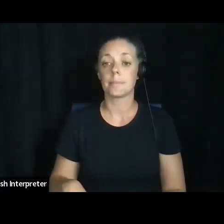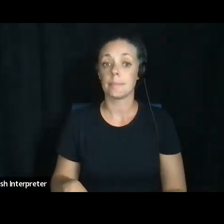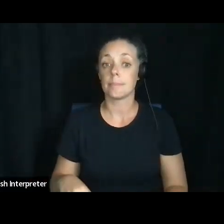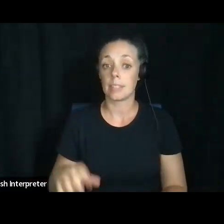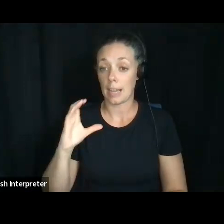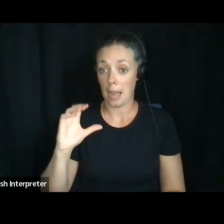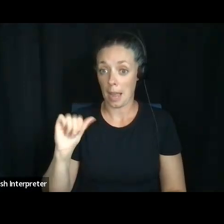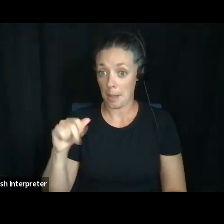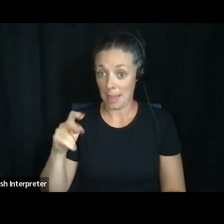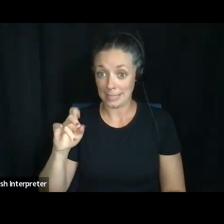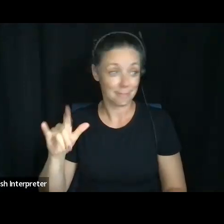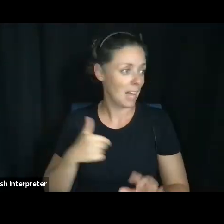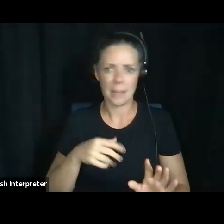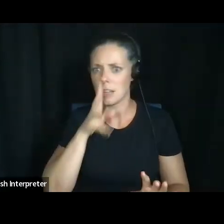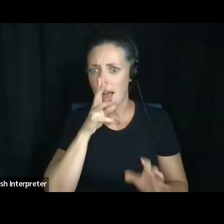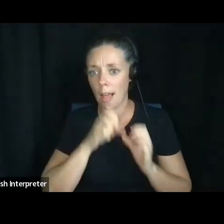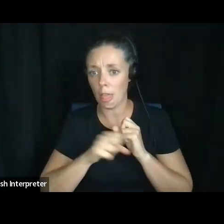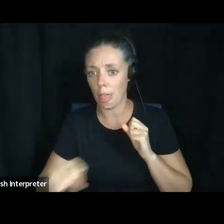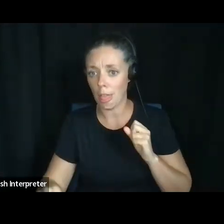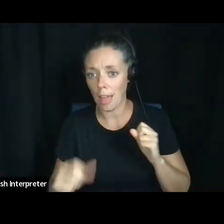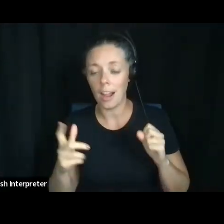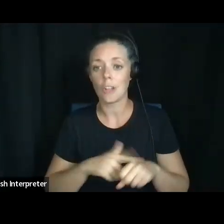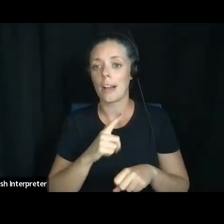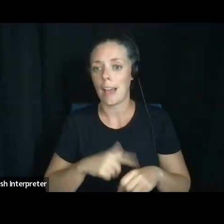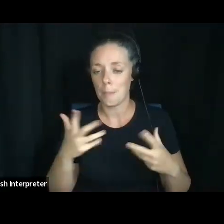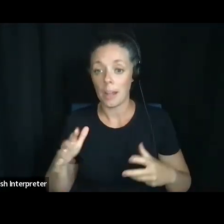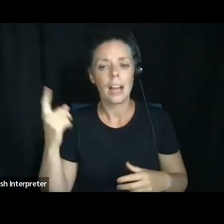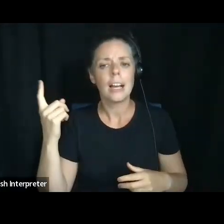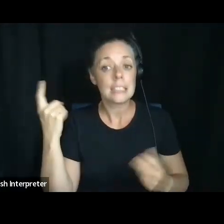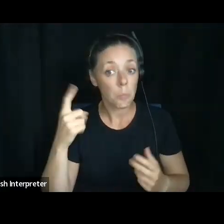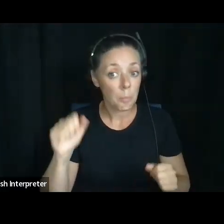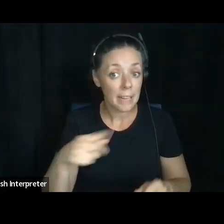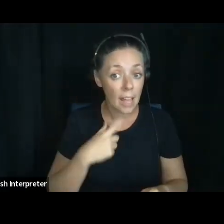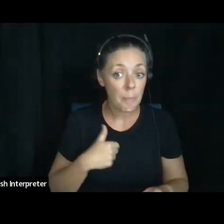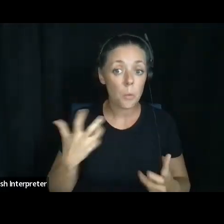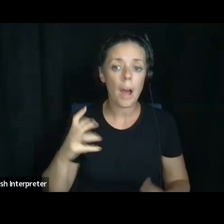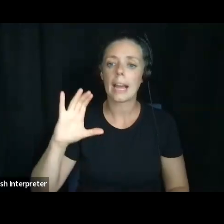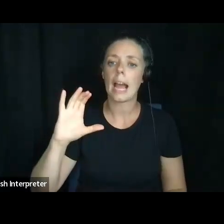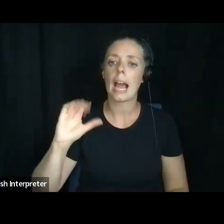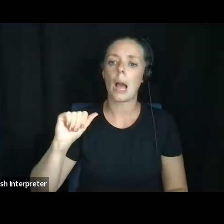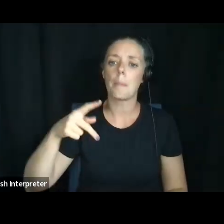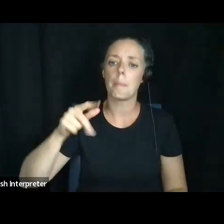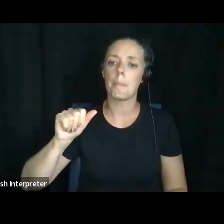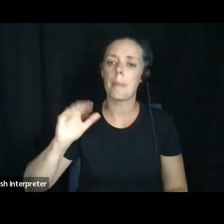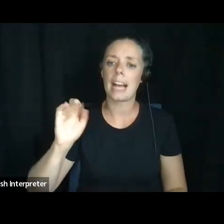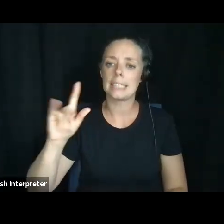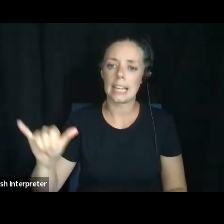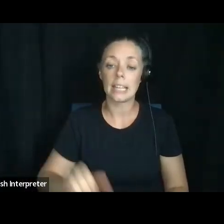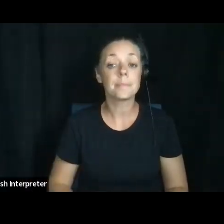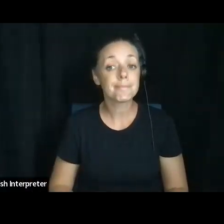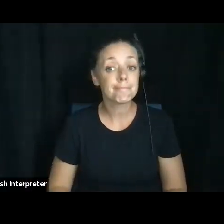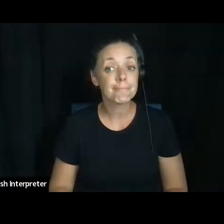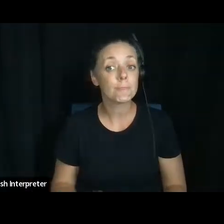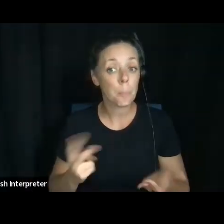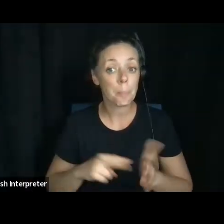too long already. I'm getting tired of my own voice. Can anybody tell me what it, what capacity means when we're talking about, um, I don't mean